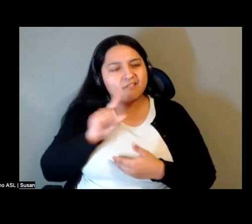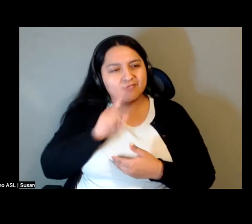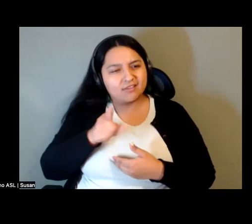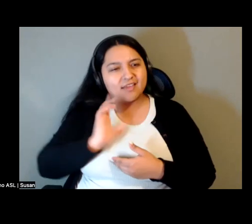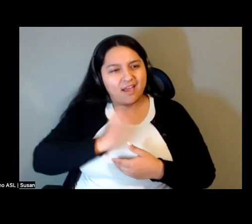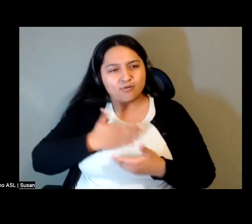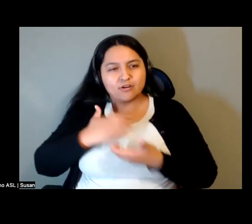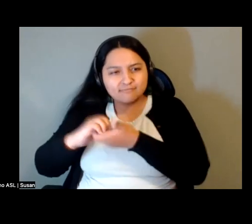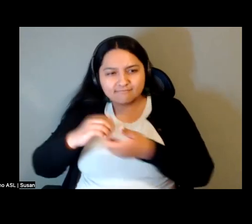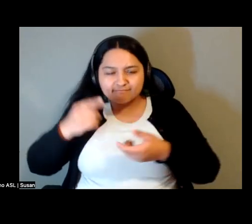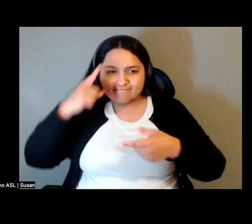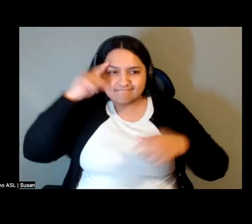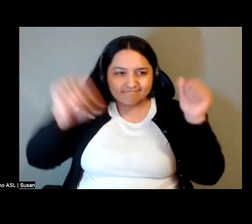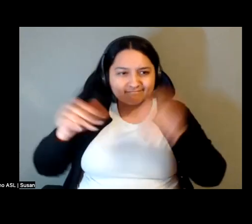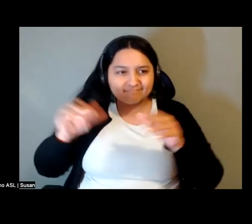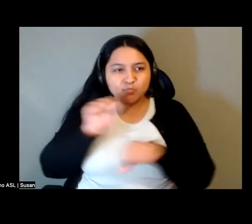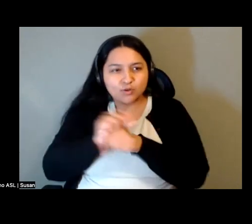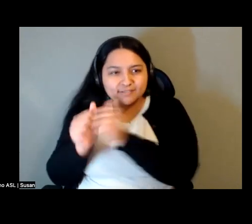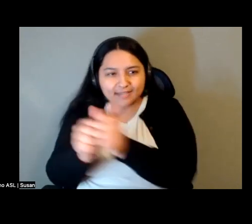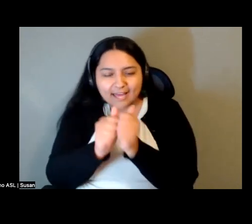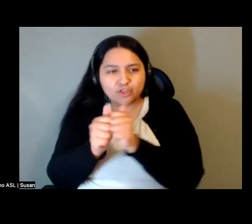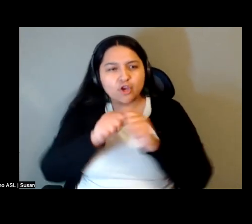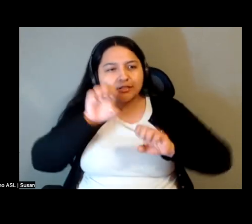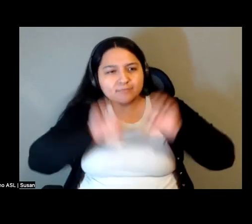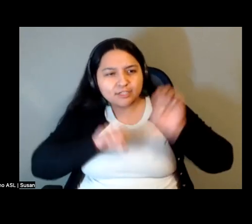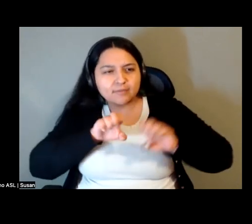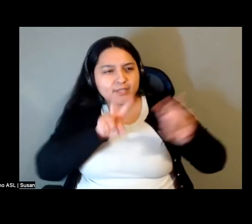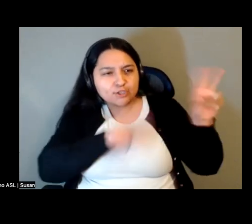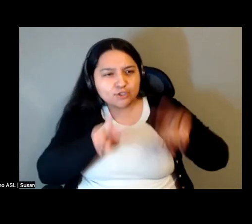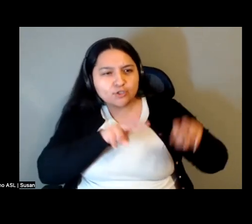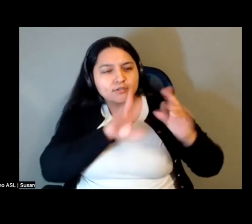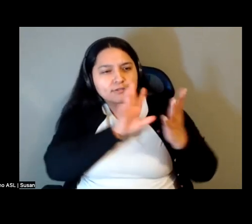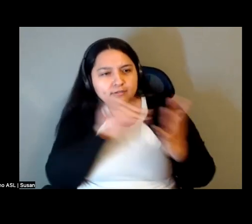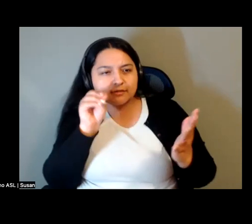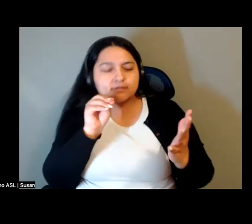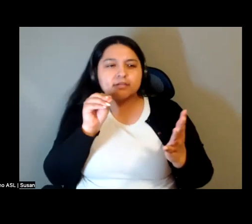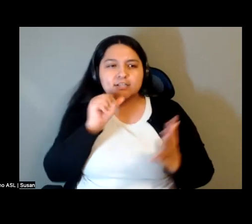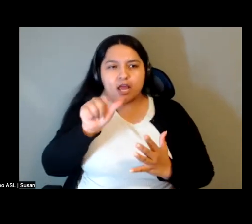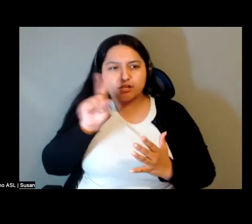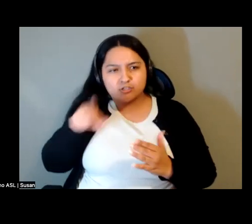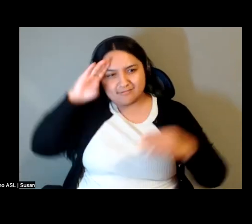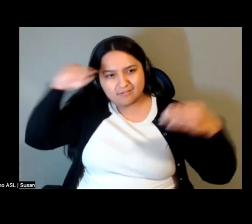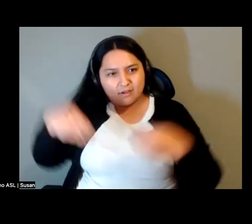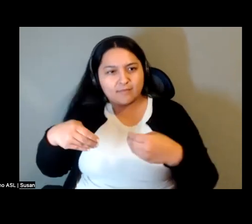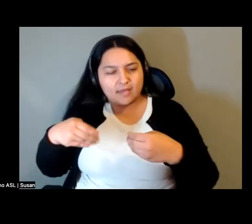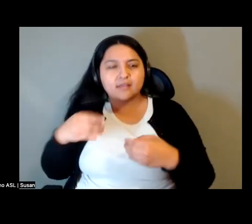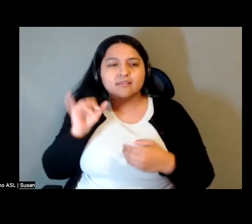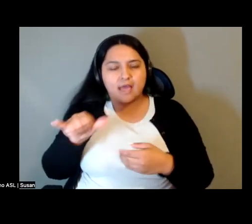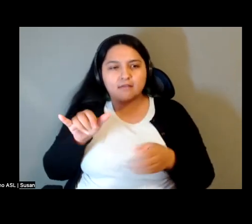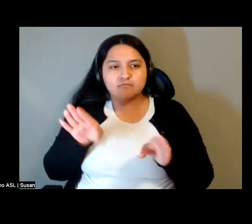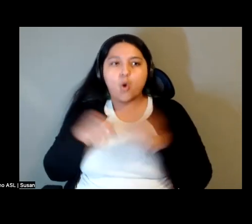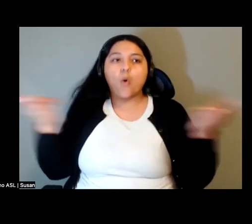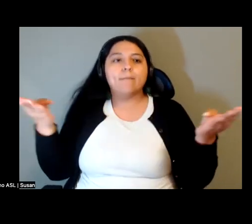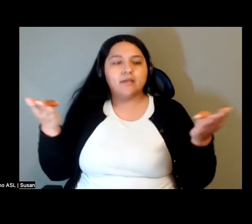in this particular time and not being overly dogmatic, which I think has opened us up to exploring a new different, a